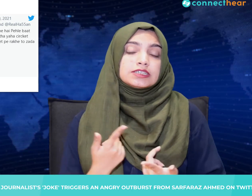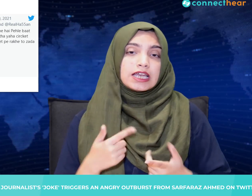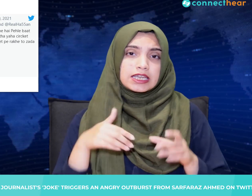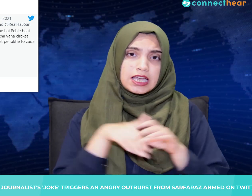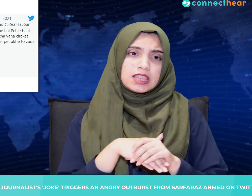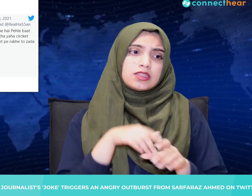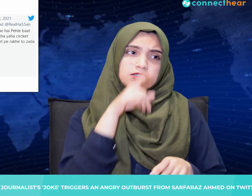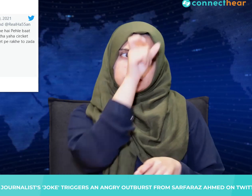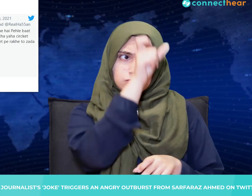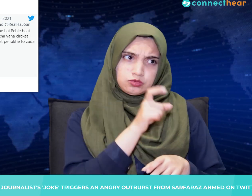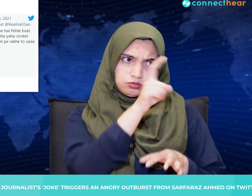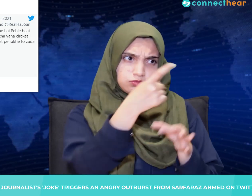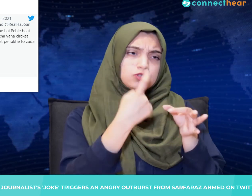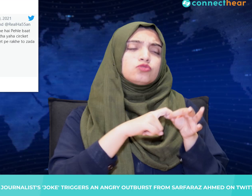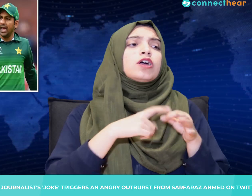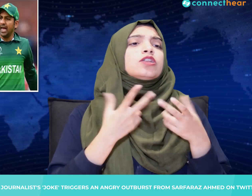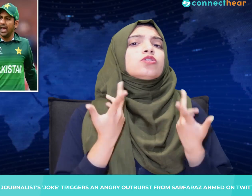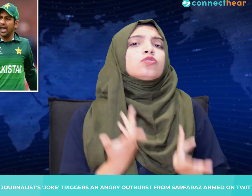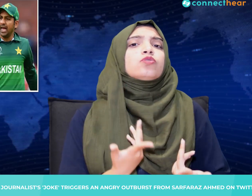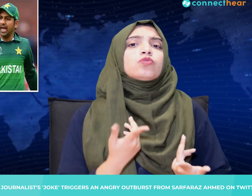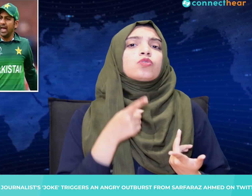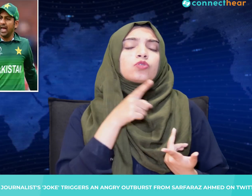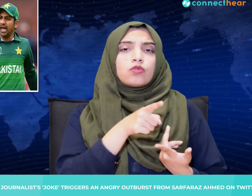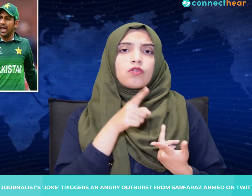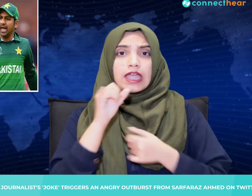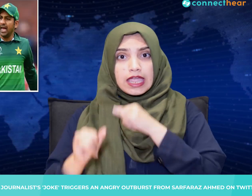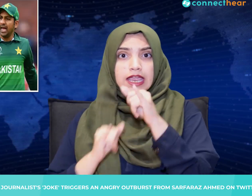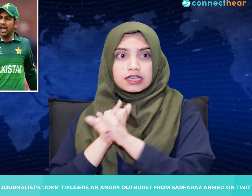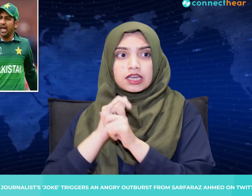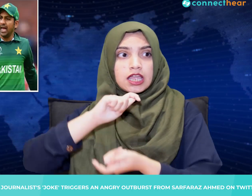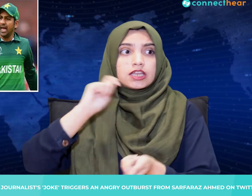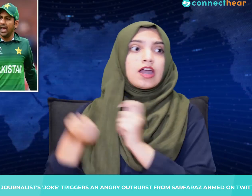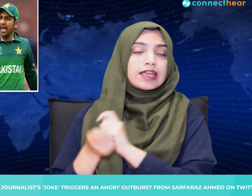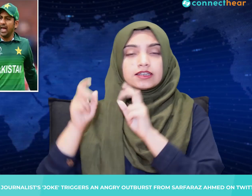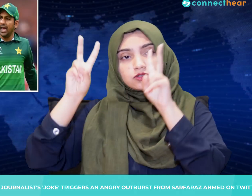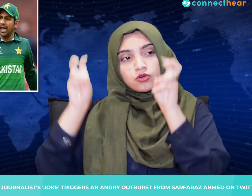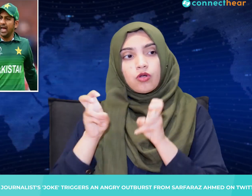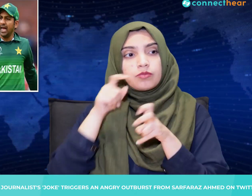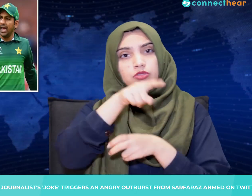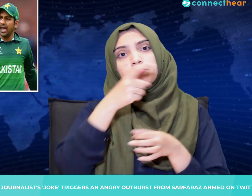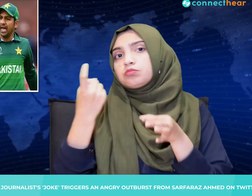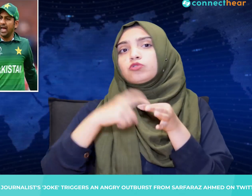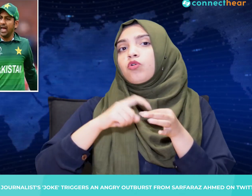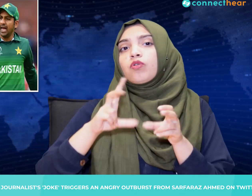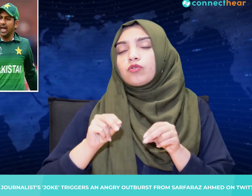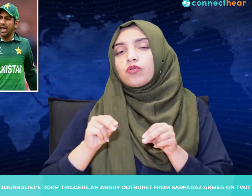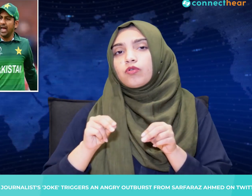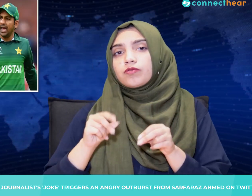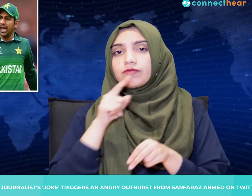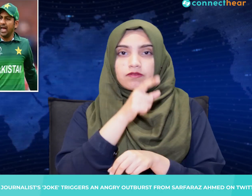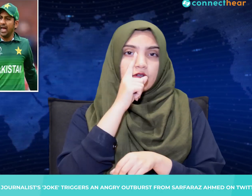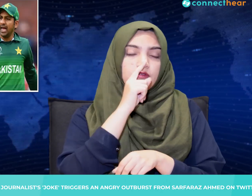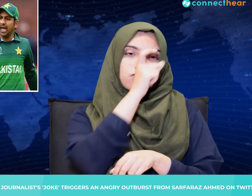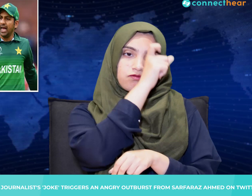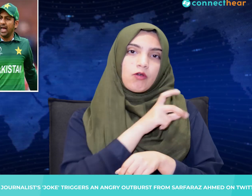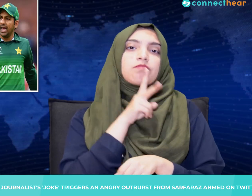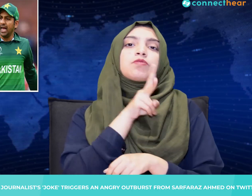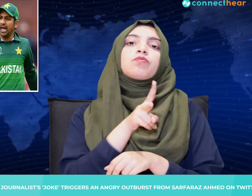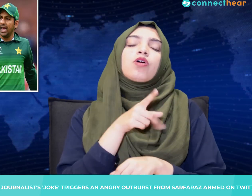part of this conversation at all. This isn't about cricket. It would be better if you kept your opinion to the game and